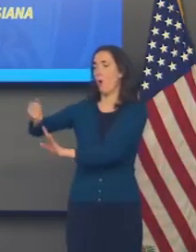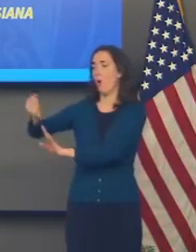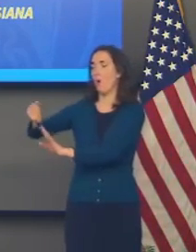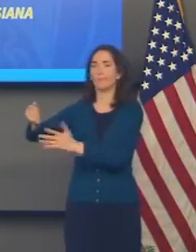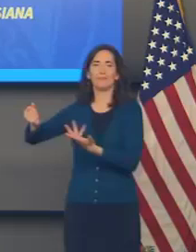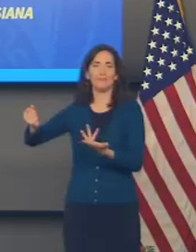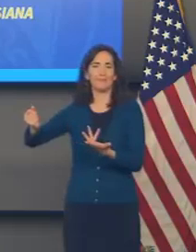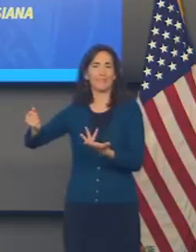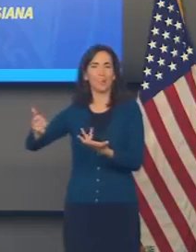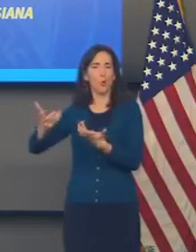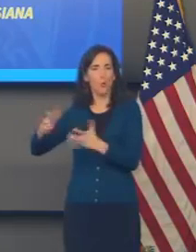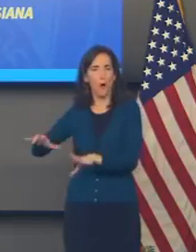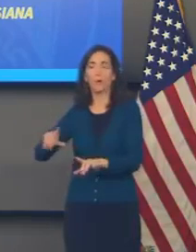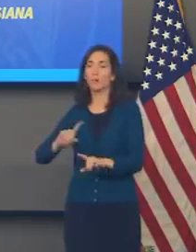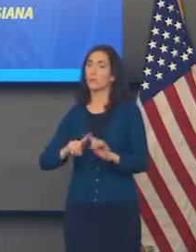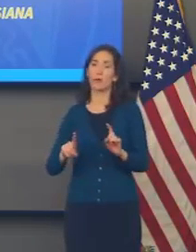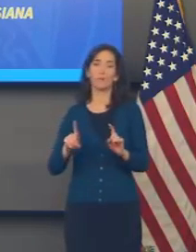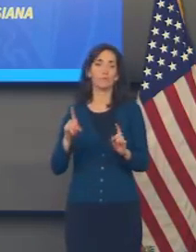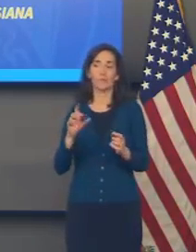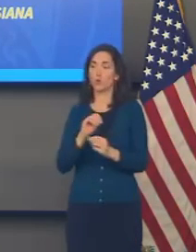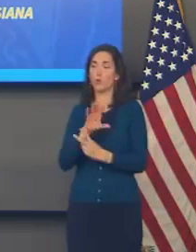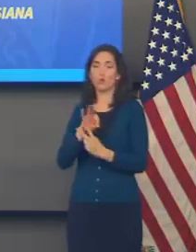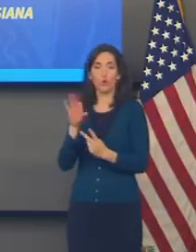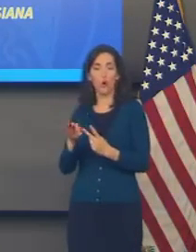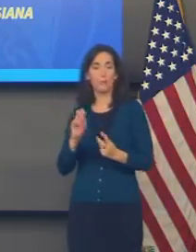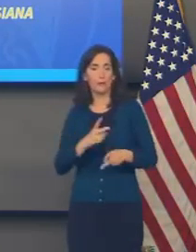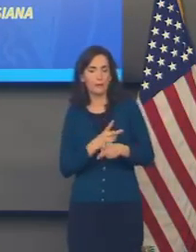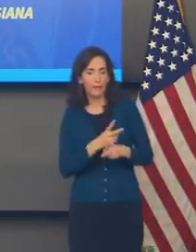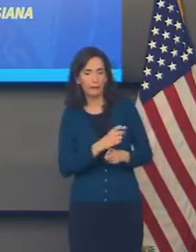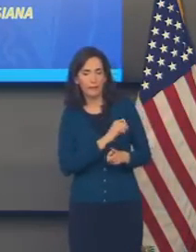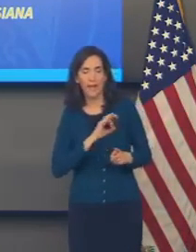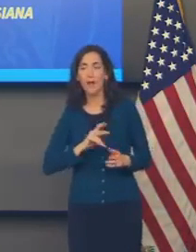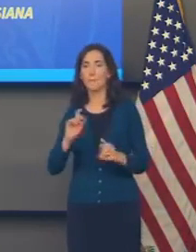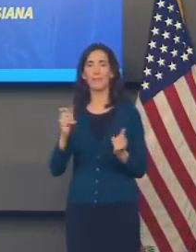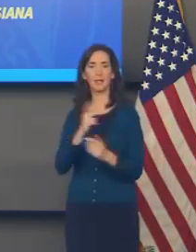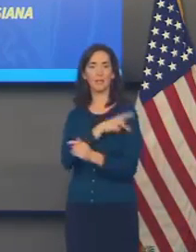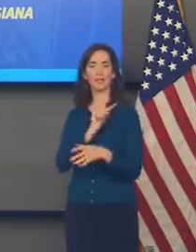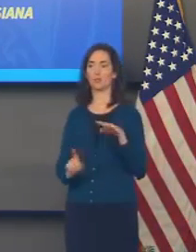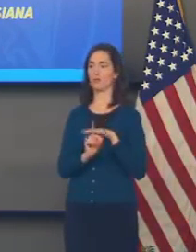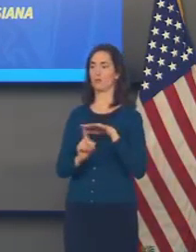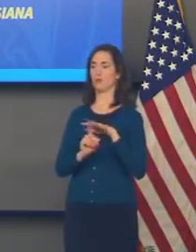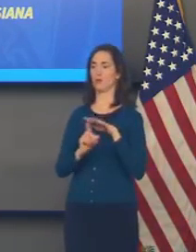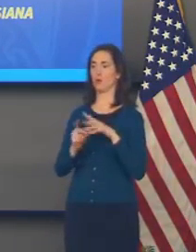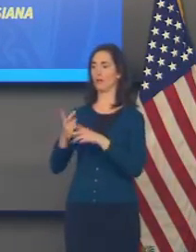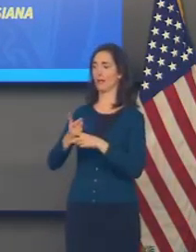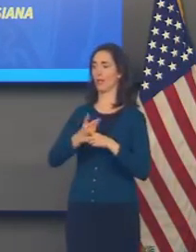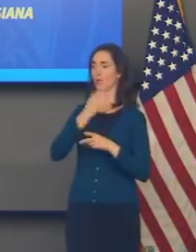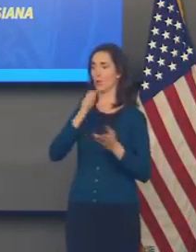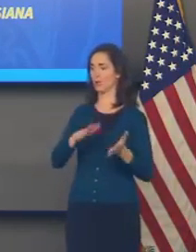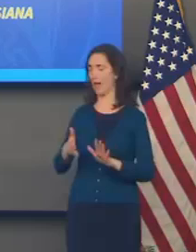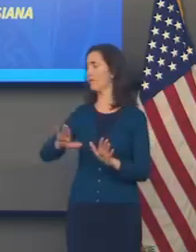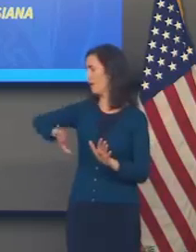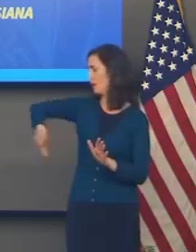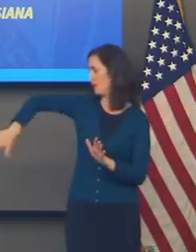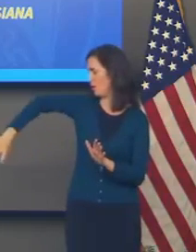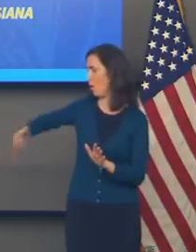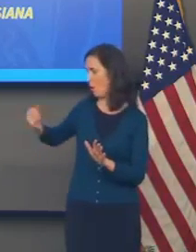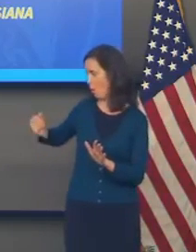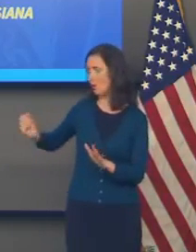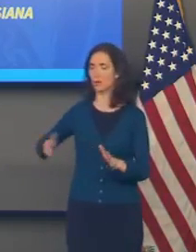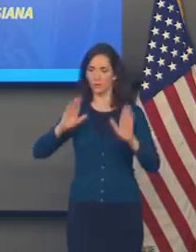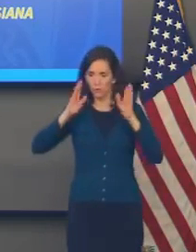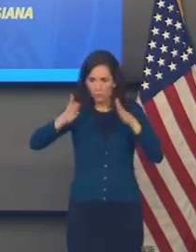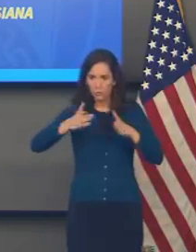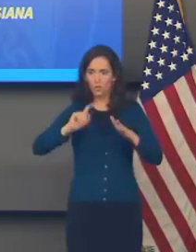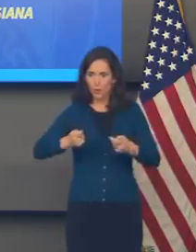preserve capacity, staffing capacity, to care for the patients that are walking in about to die. That's the choice that they're making.